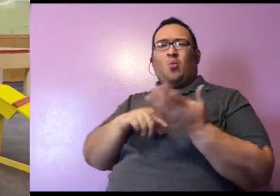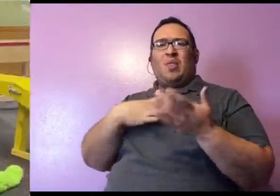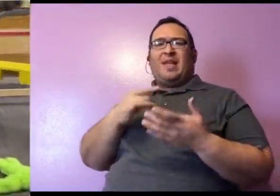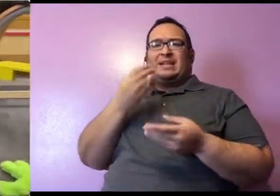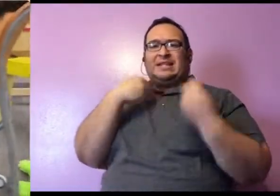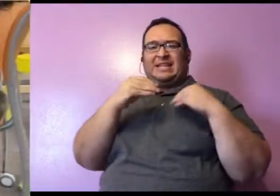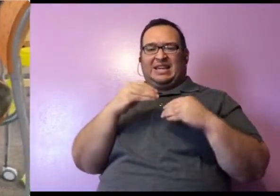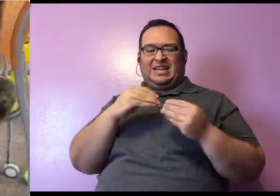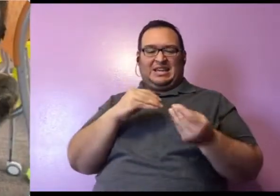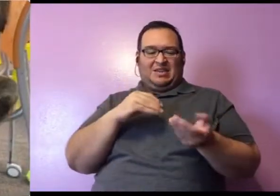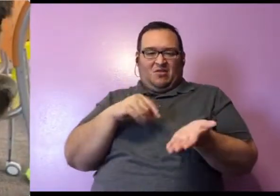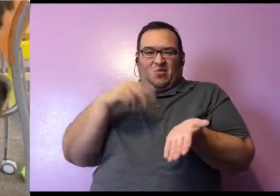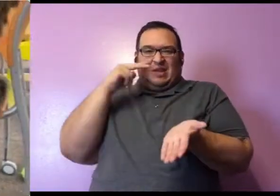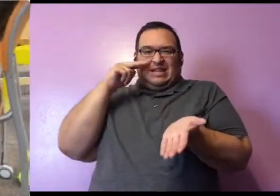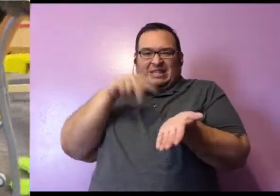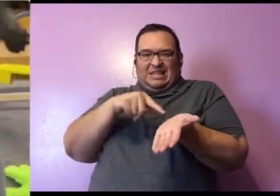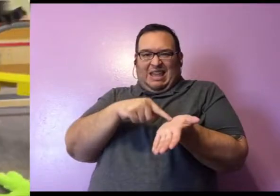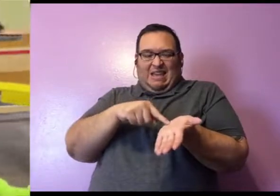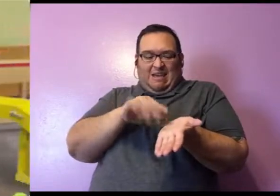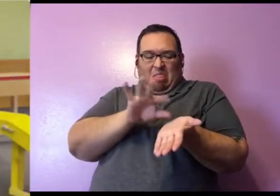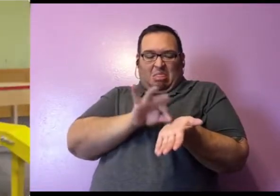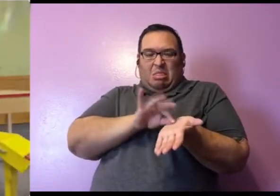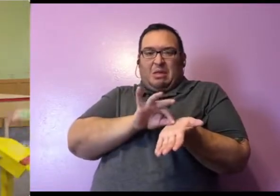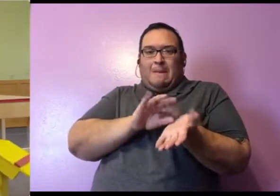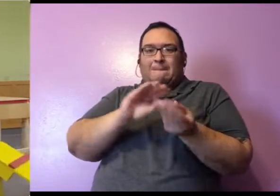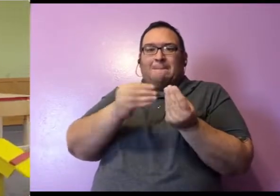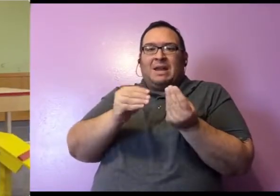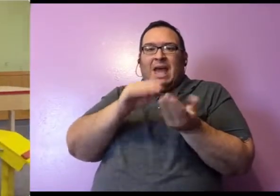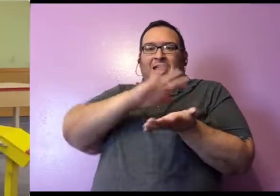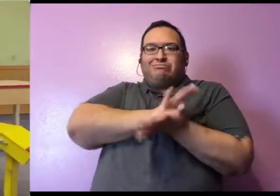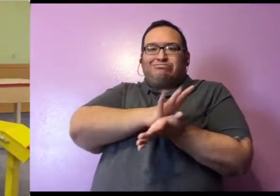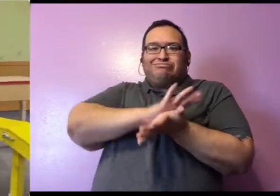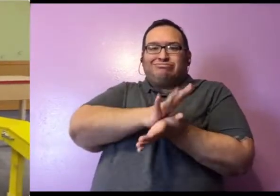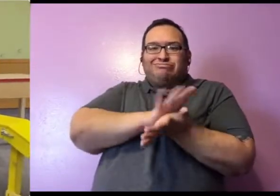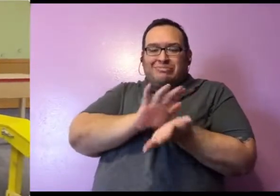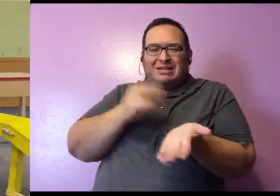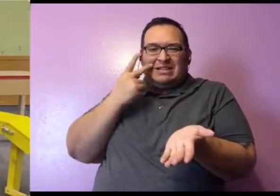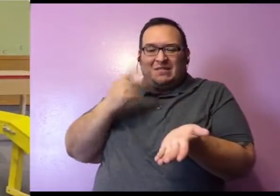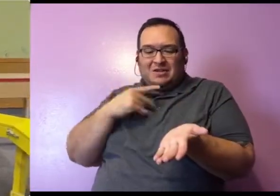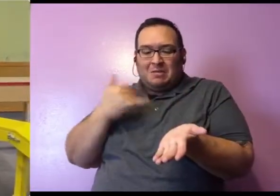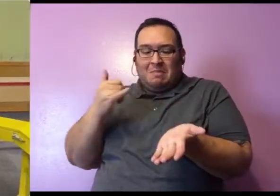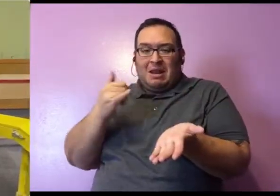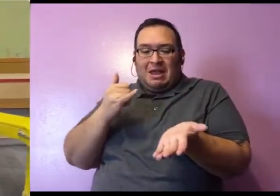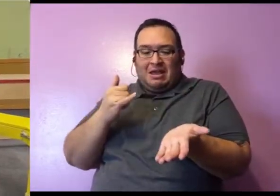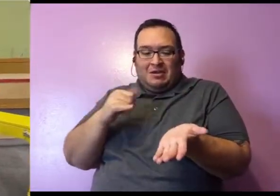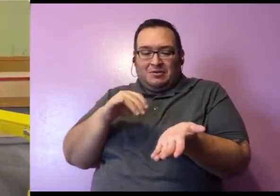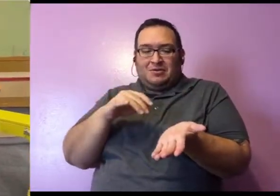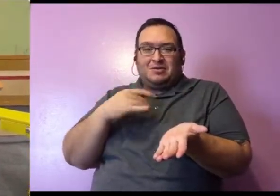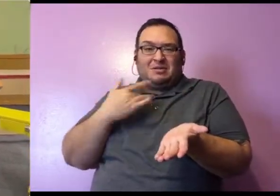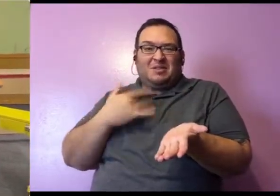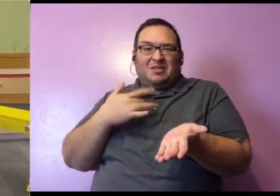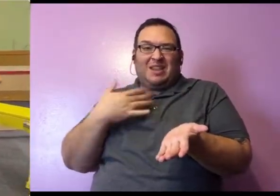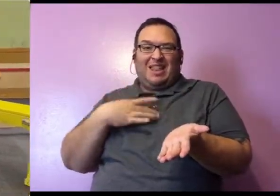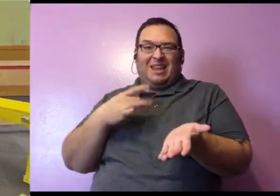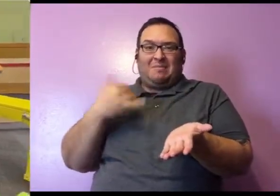eating her some slimy mushed up bananas right now. We'll see if she'll take them while she's too busy playing. Sometimes she just likes to play while she's eating.